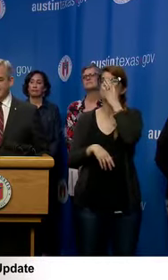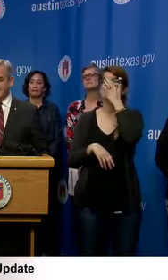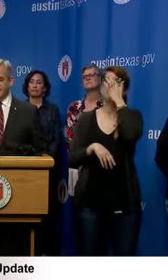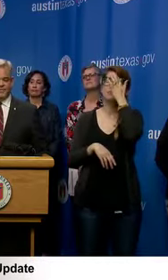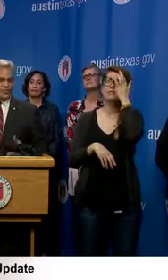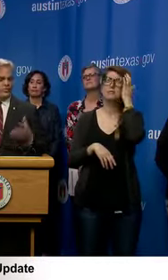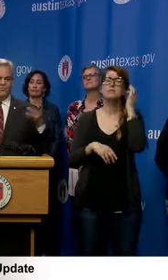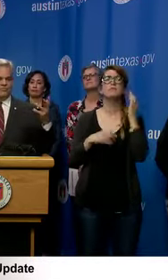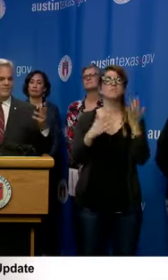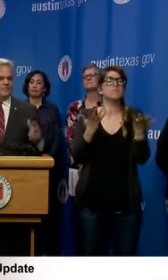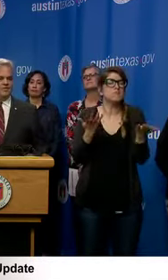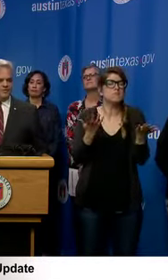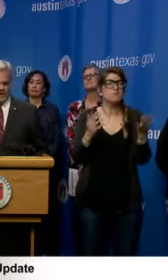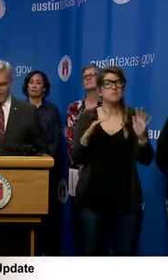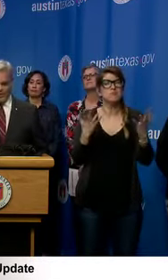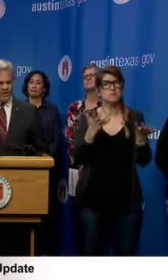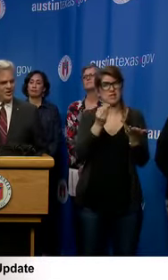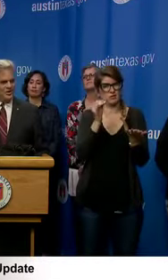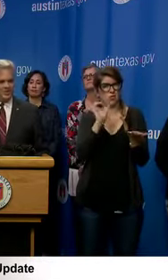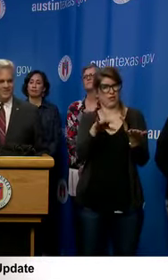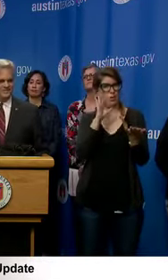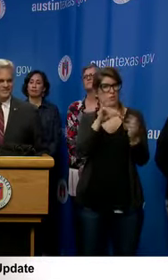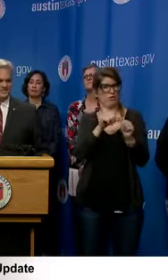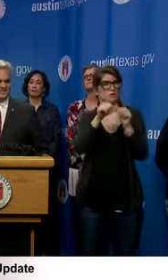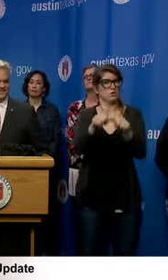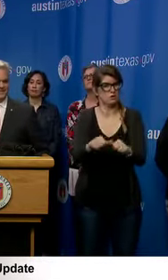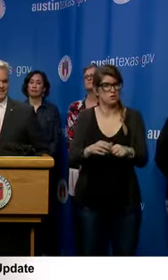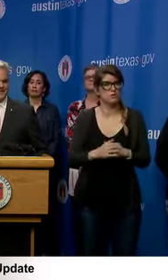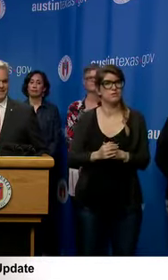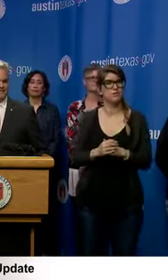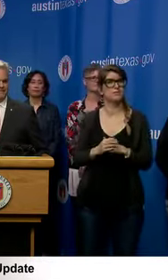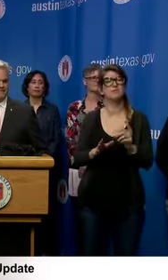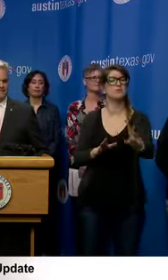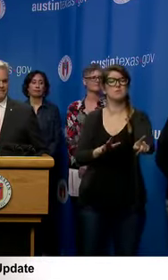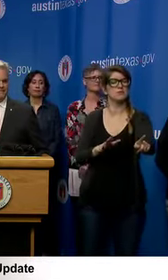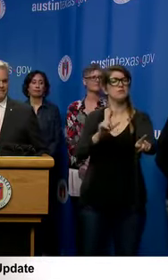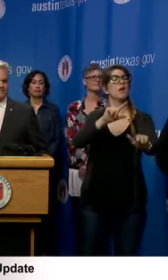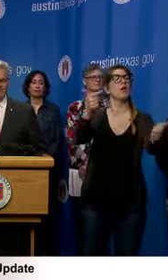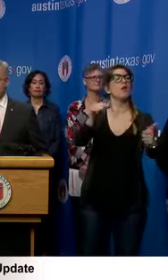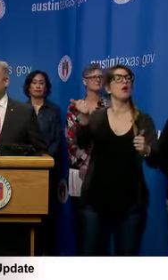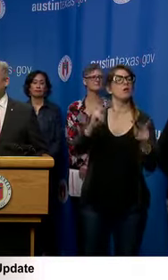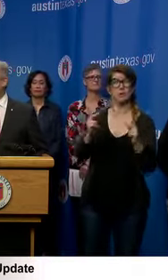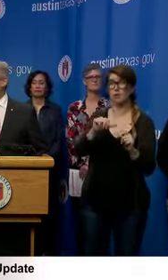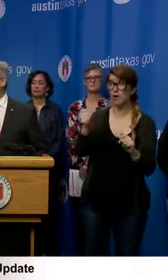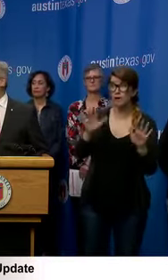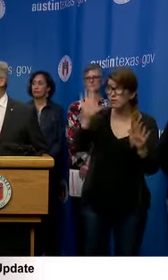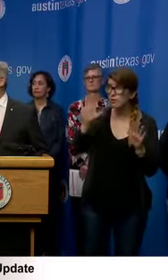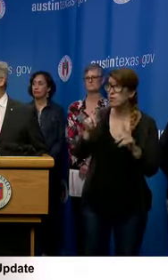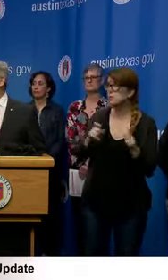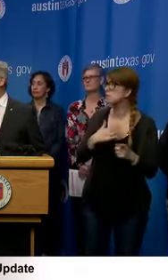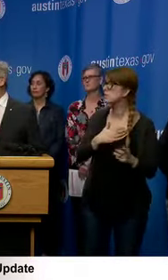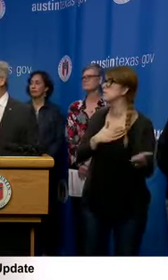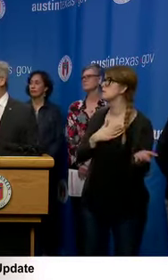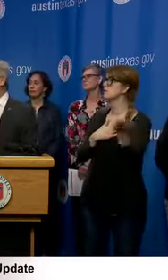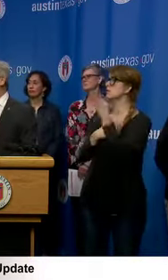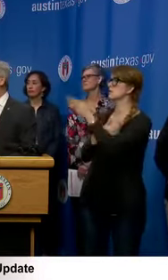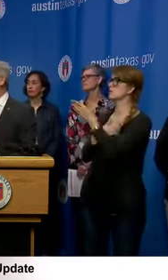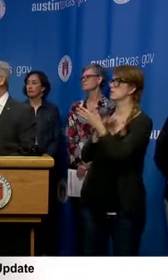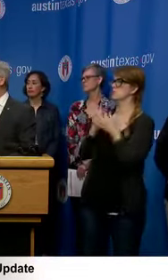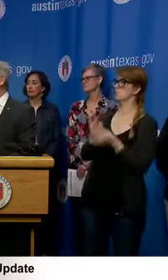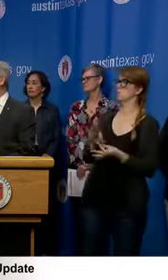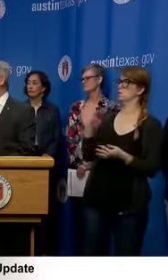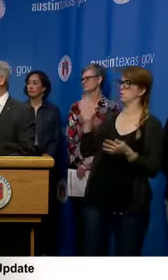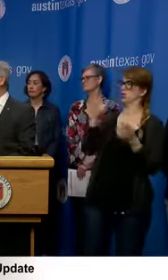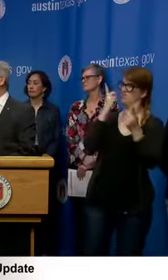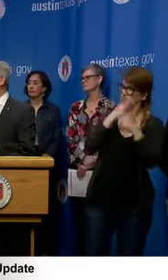And so that will continue. And what about the reasonable? Does anybody else have any other questions, please? Yeah, go Associated with this